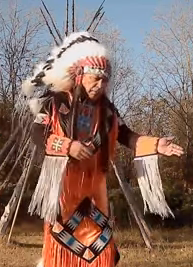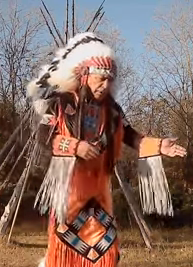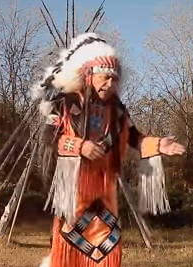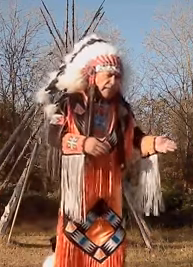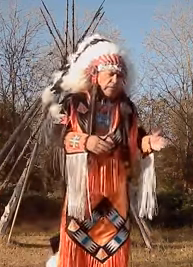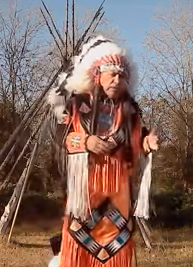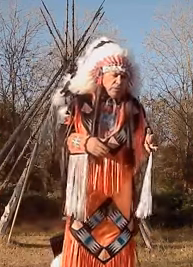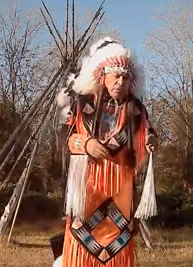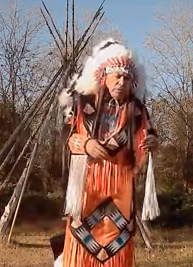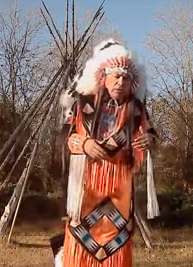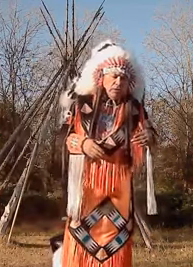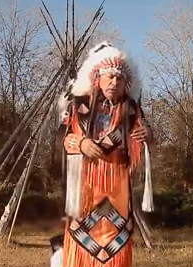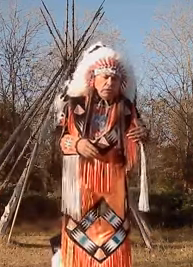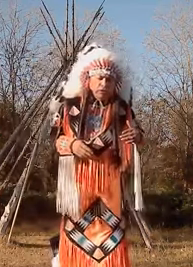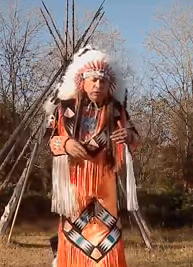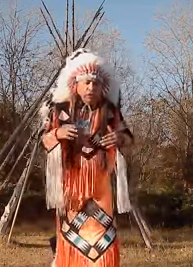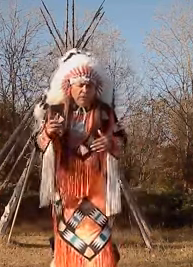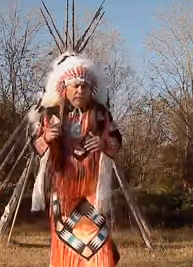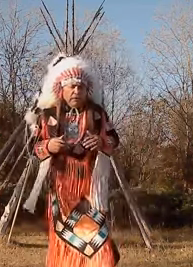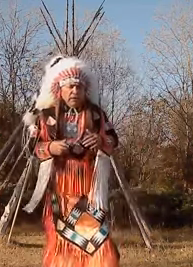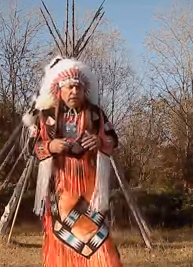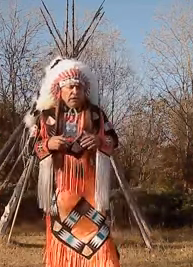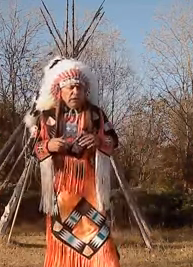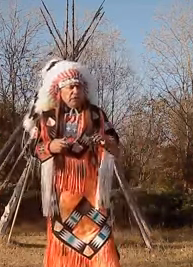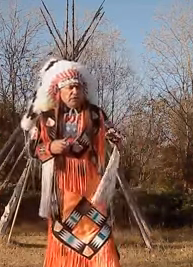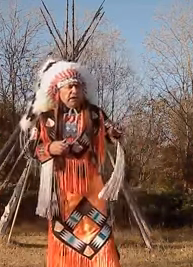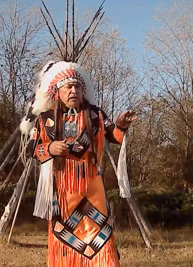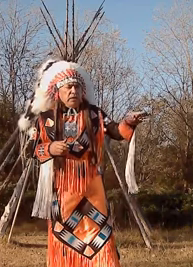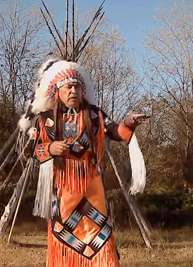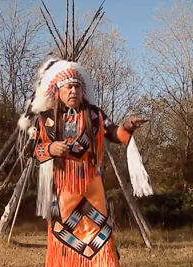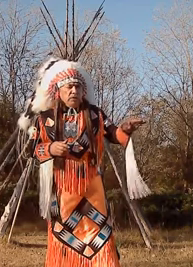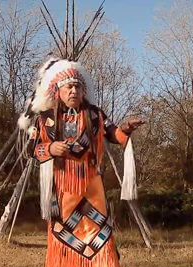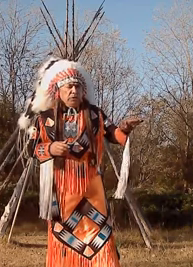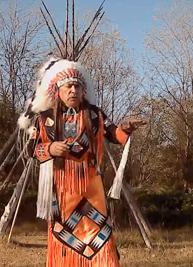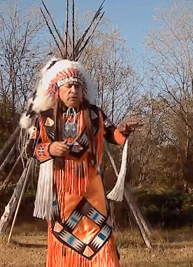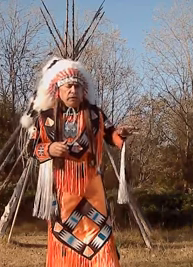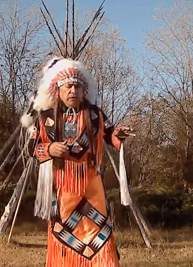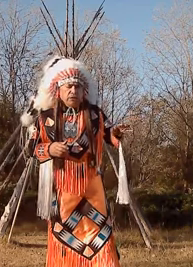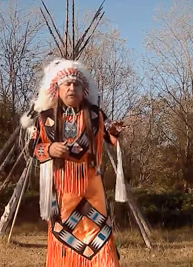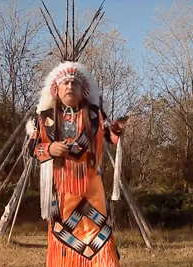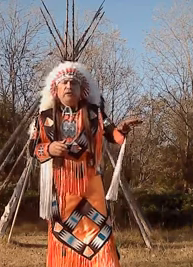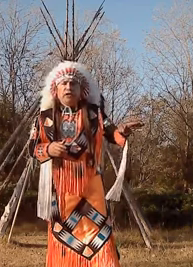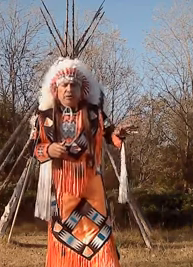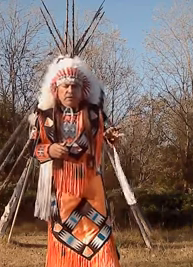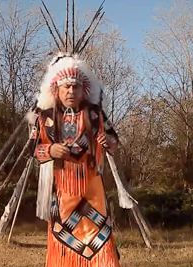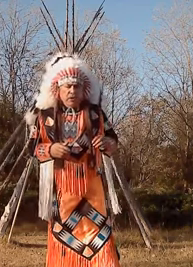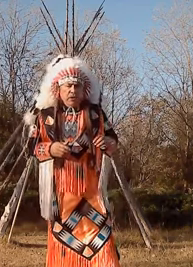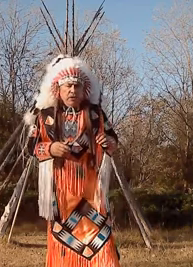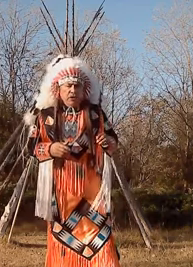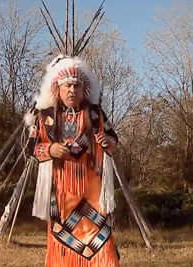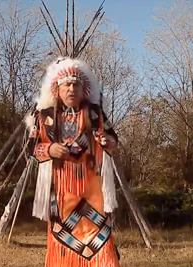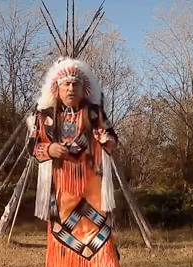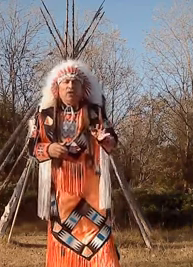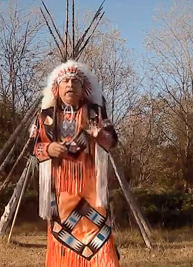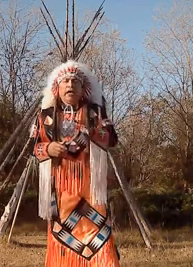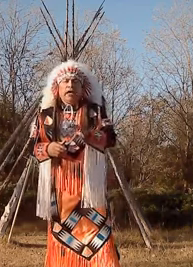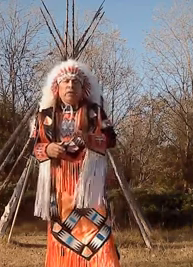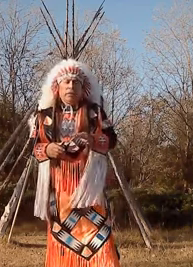related to uh the old sages a leader seeking a story like the spider legend and you can look that up